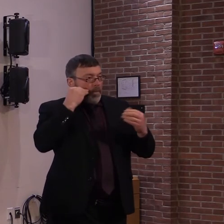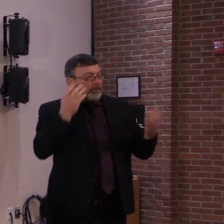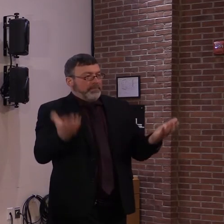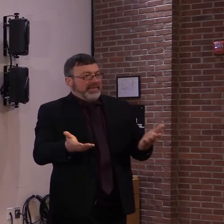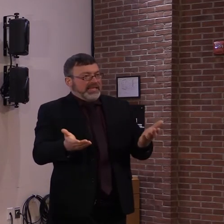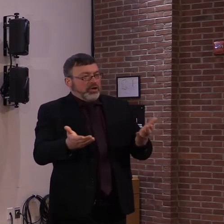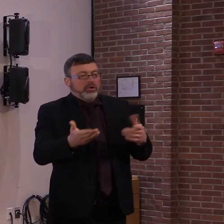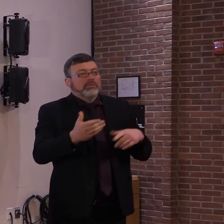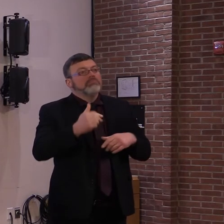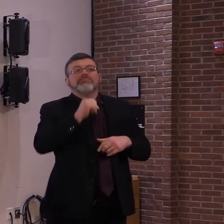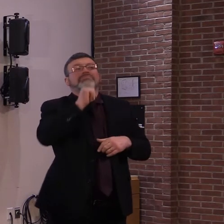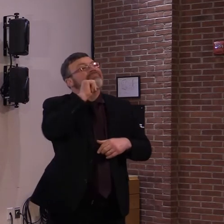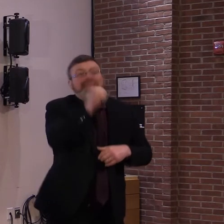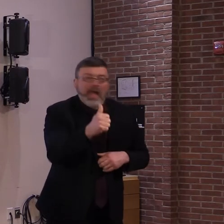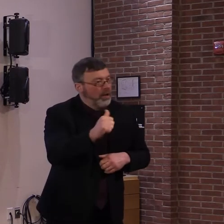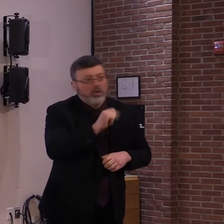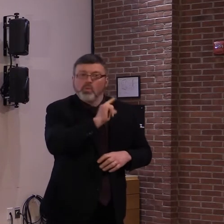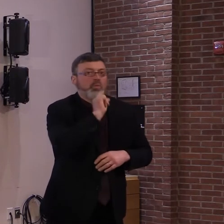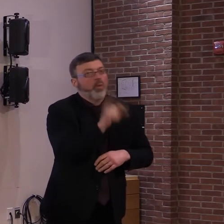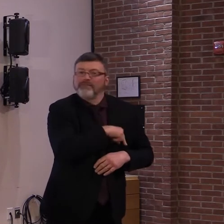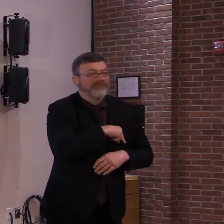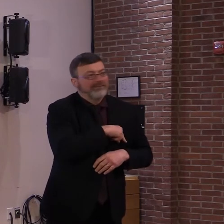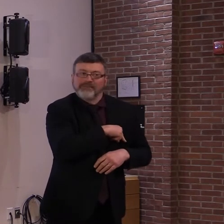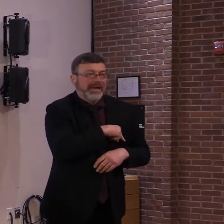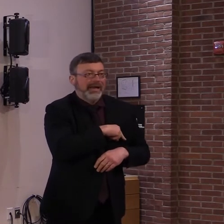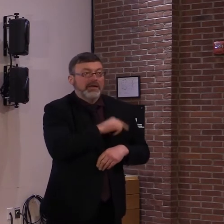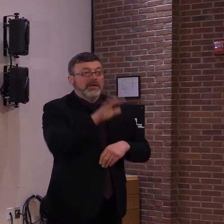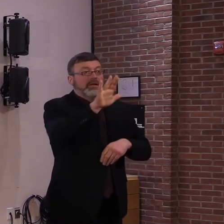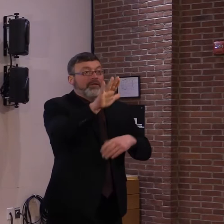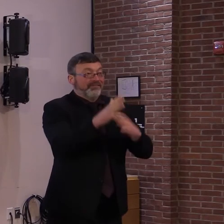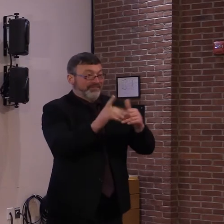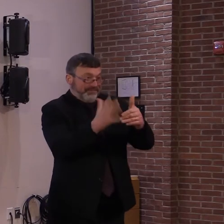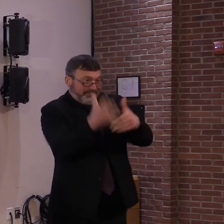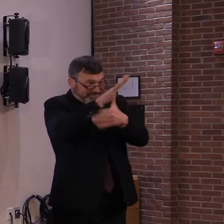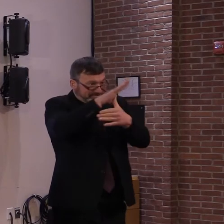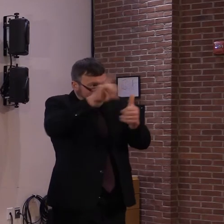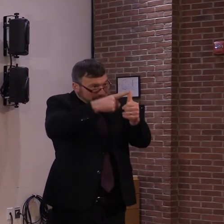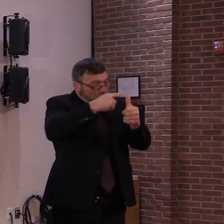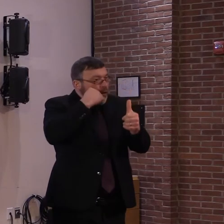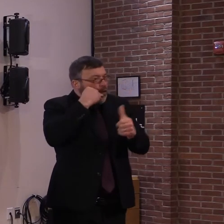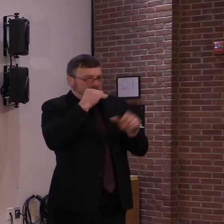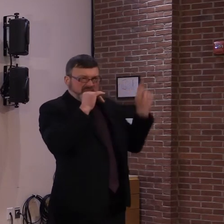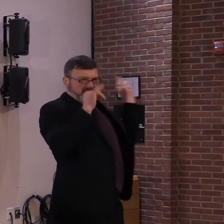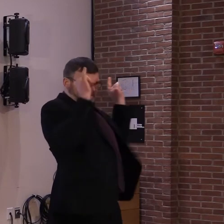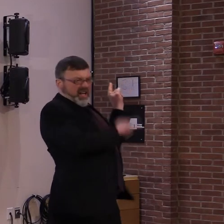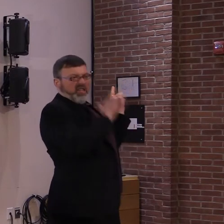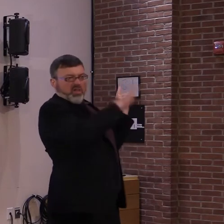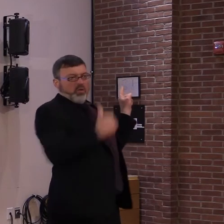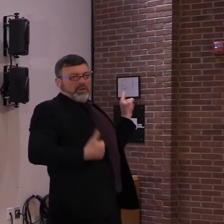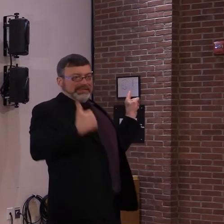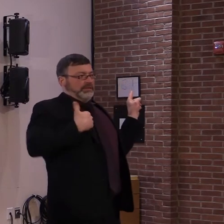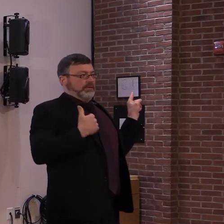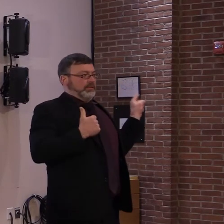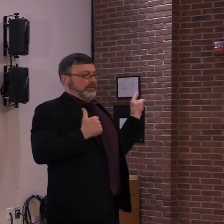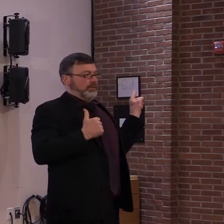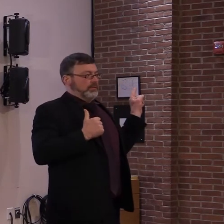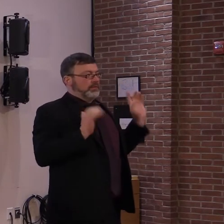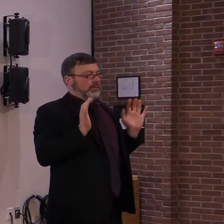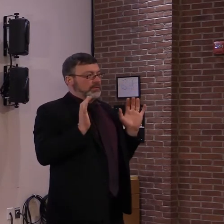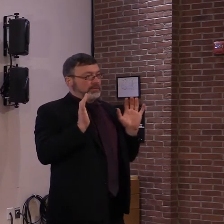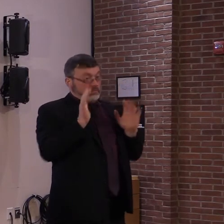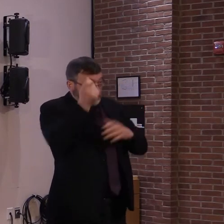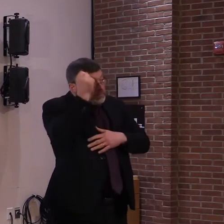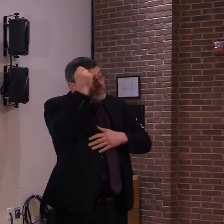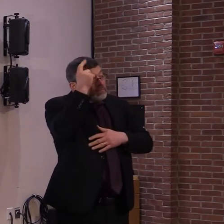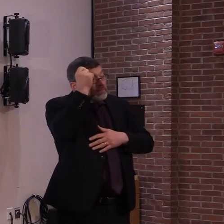moved to this state and have a job and then, you know, within the last six months and have the intention to become a resident because you have to wait